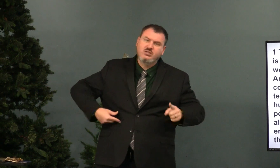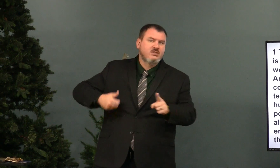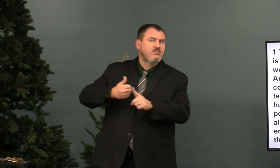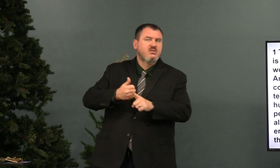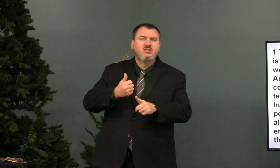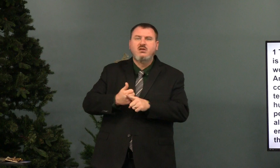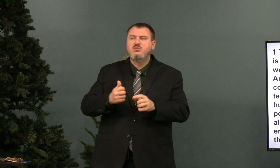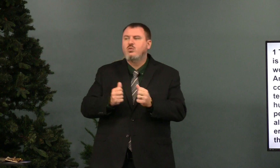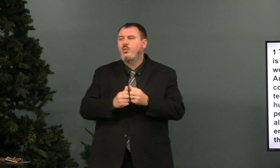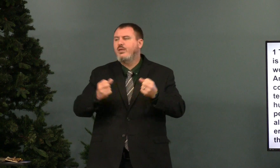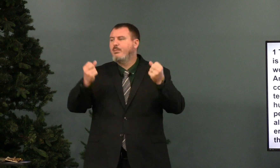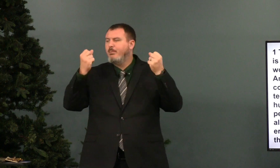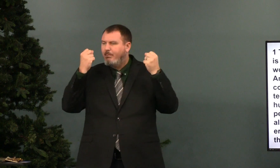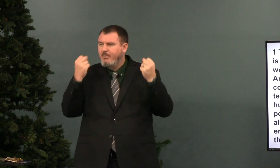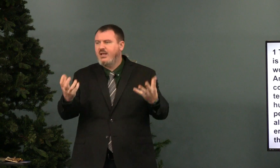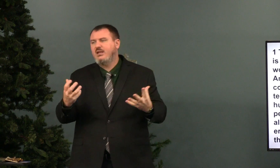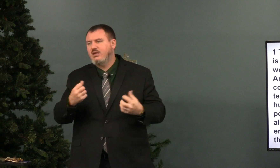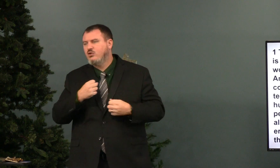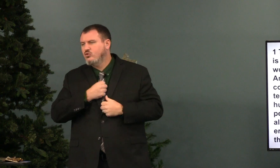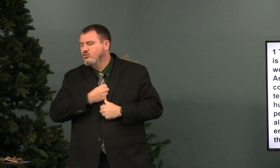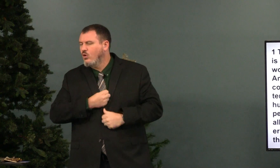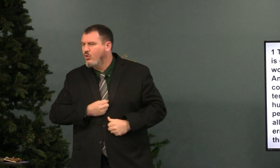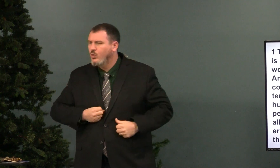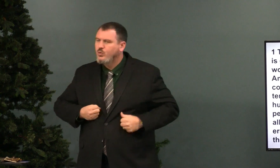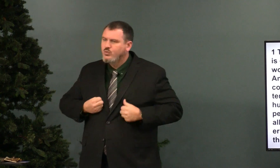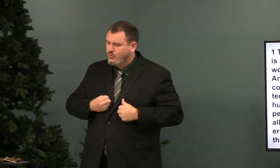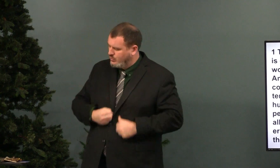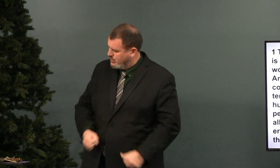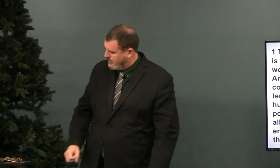and pierced themselves through with many sorrows.